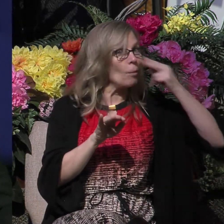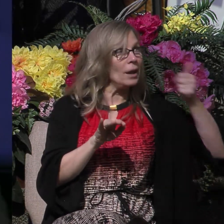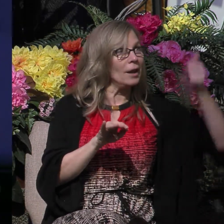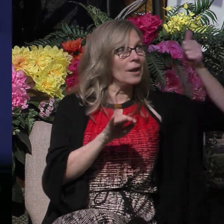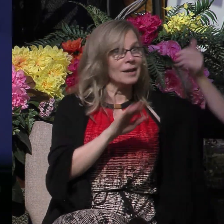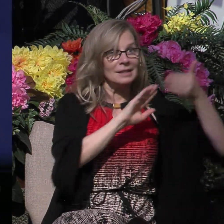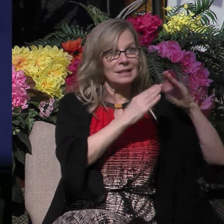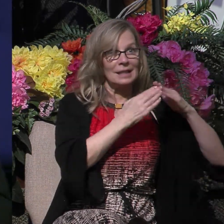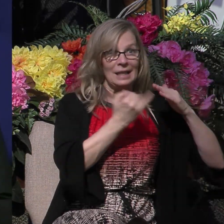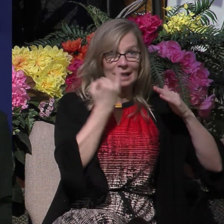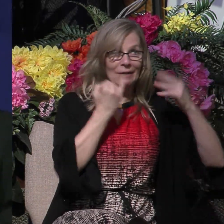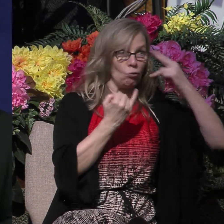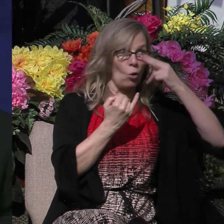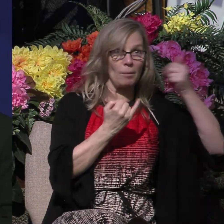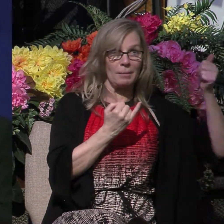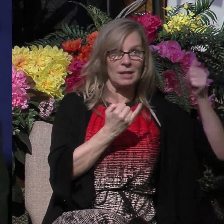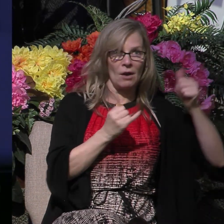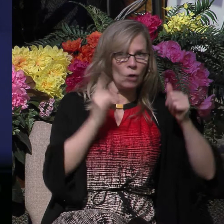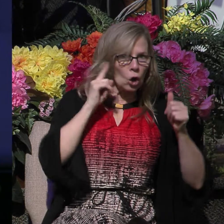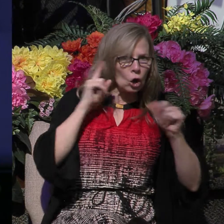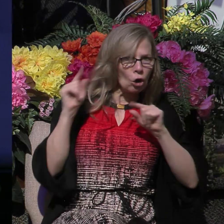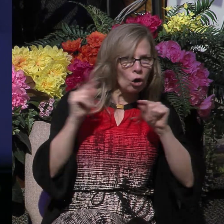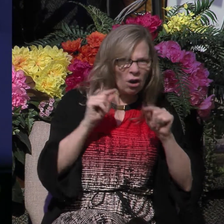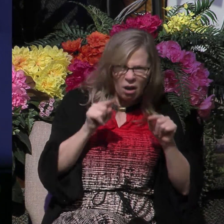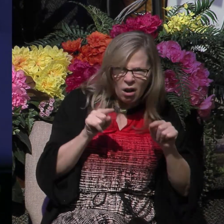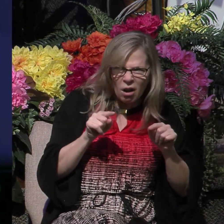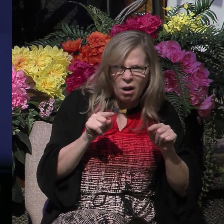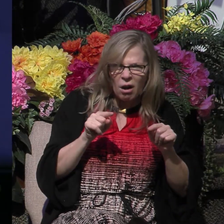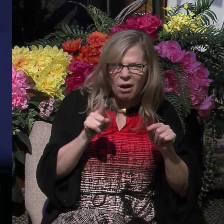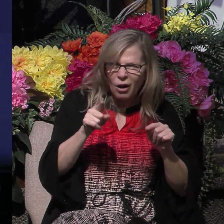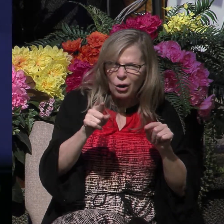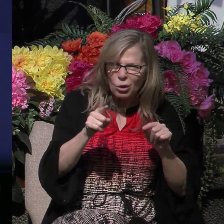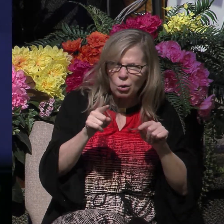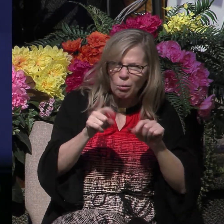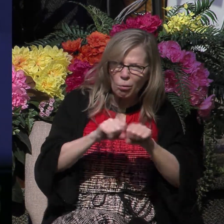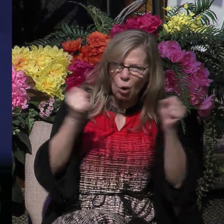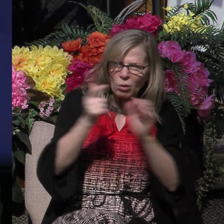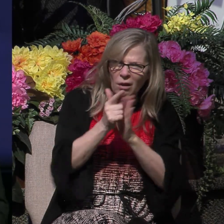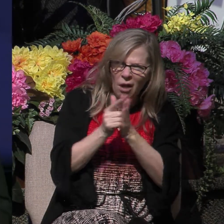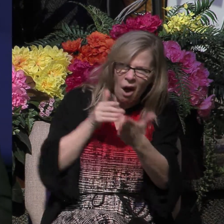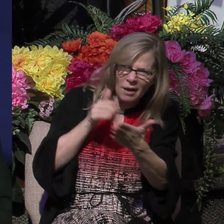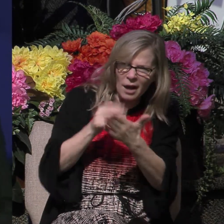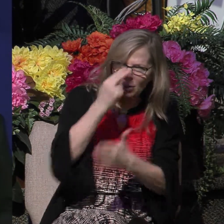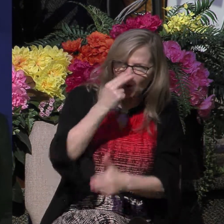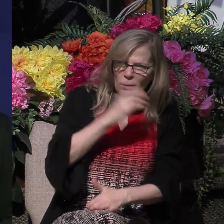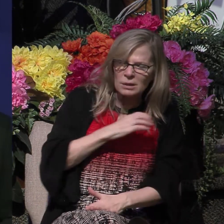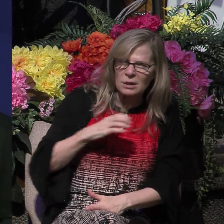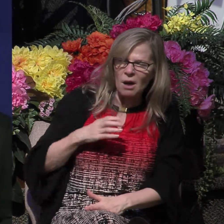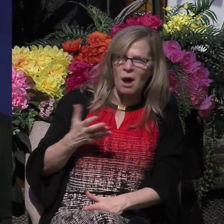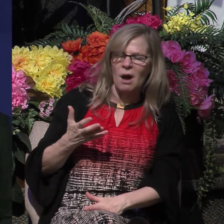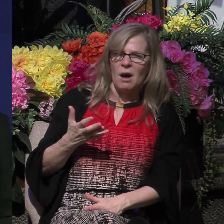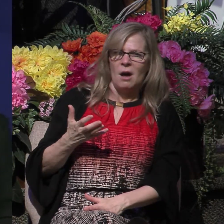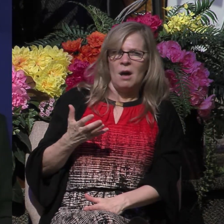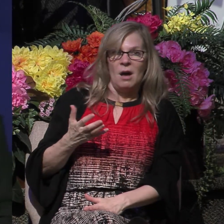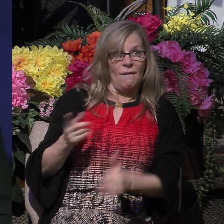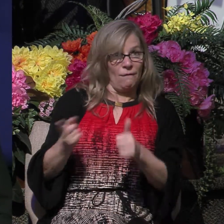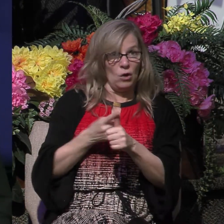Listen, if Rome found out about this, two things could happen. First of all, they could lose their jobs. And secondly,